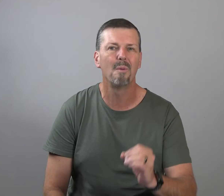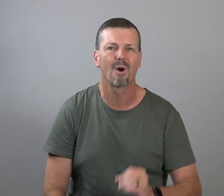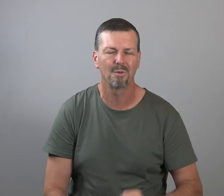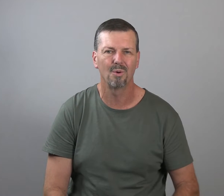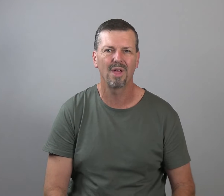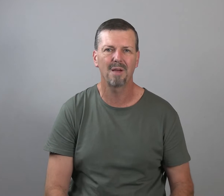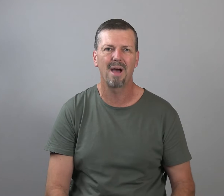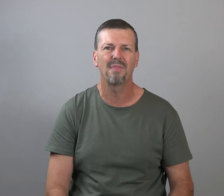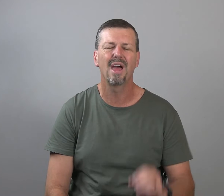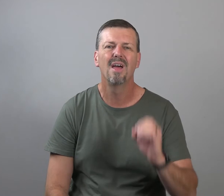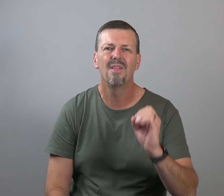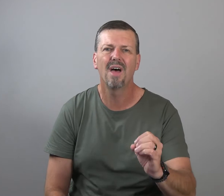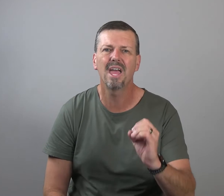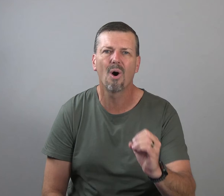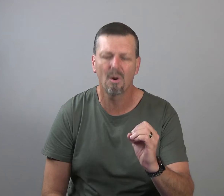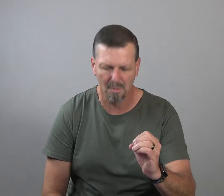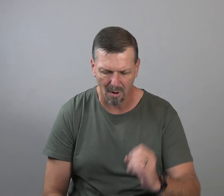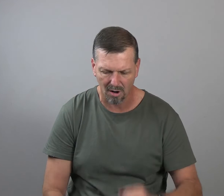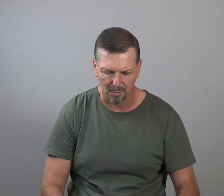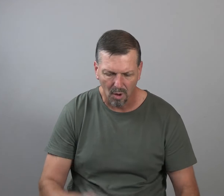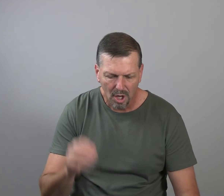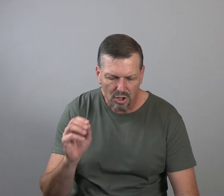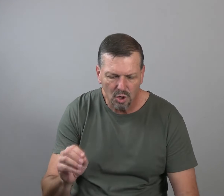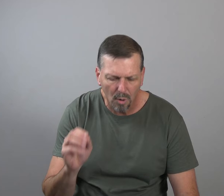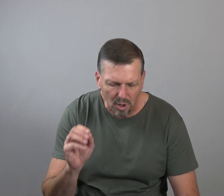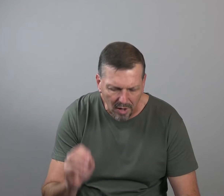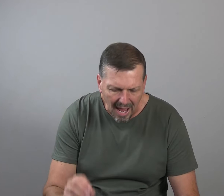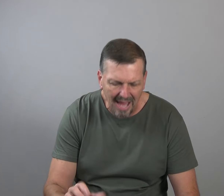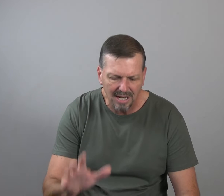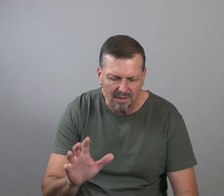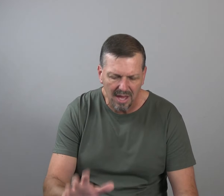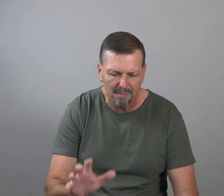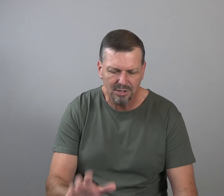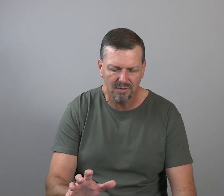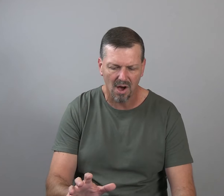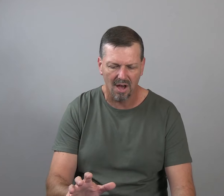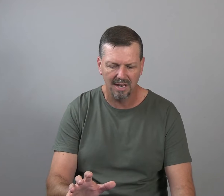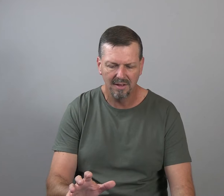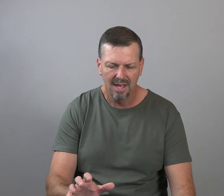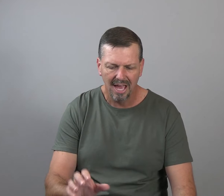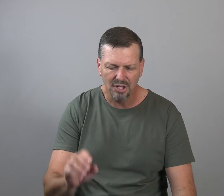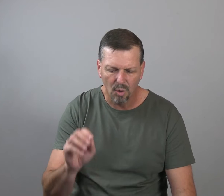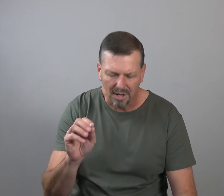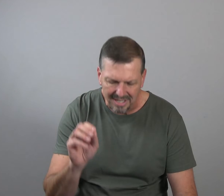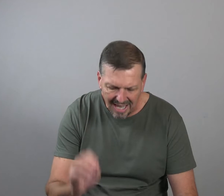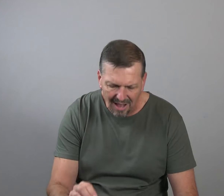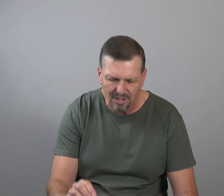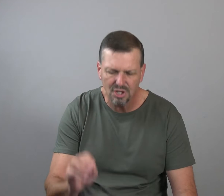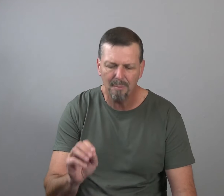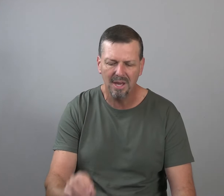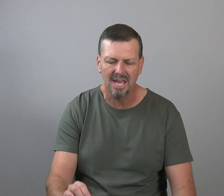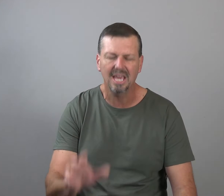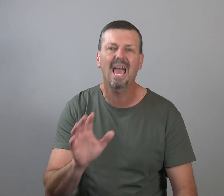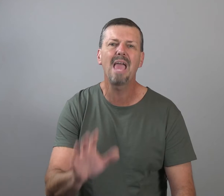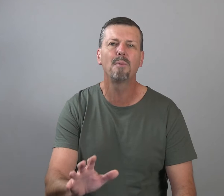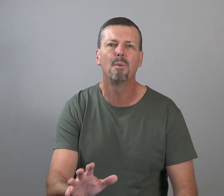remarkable. Think about that. They are remarkable. You were created in the image of God, and you are an intelligent being capable